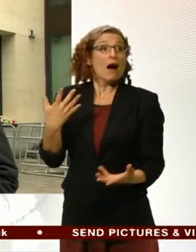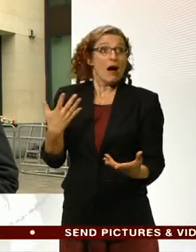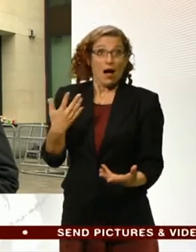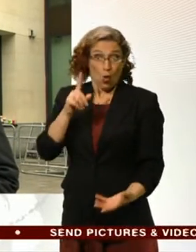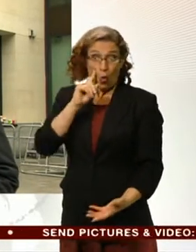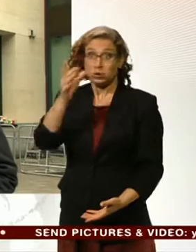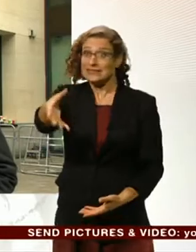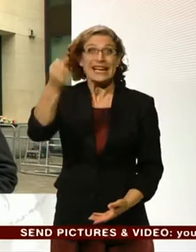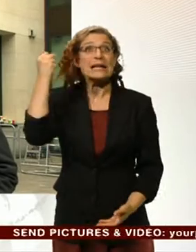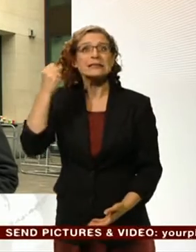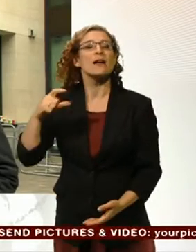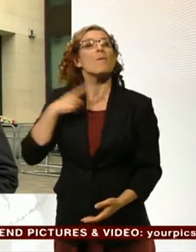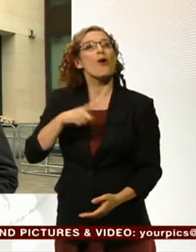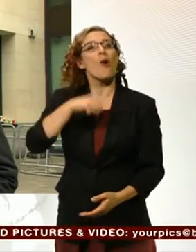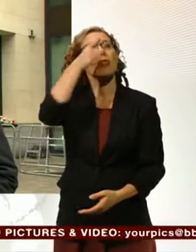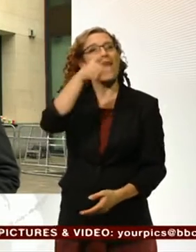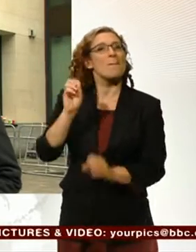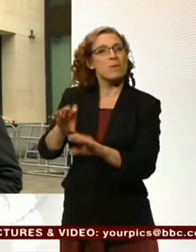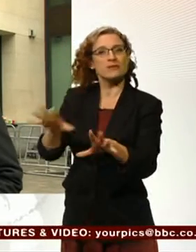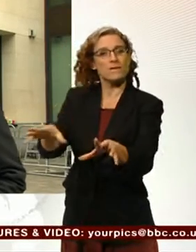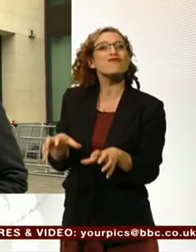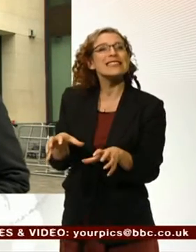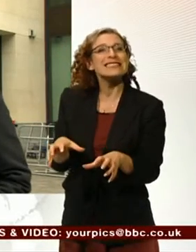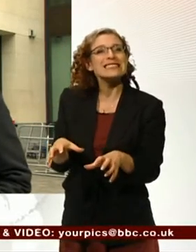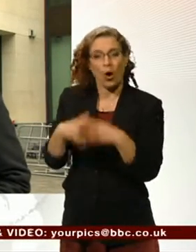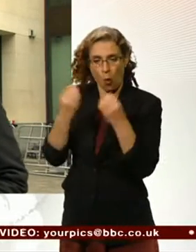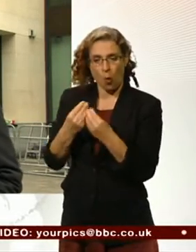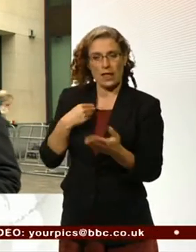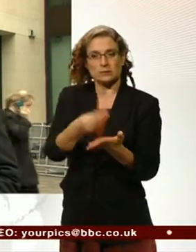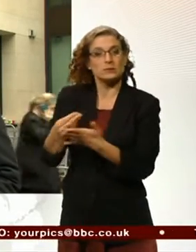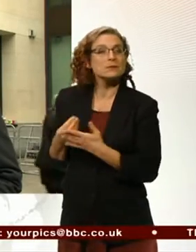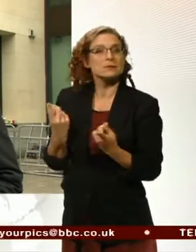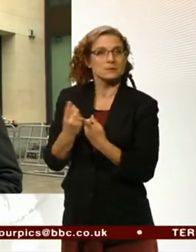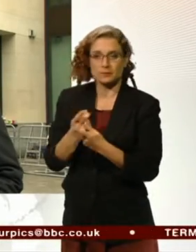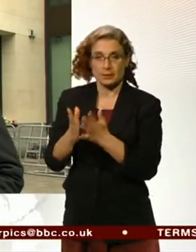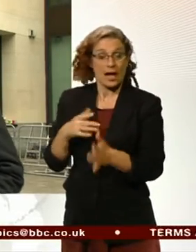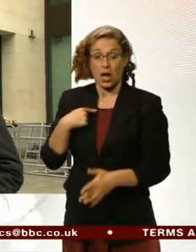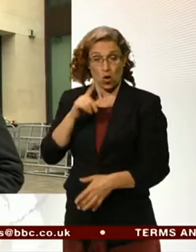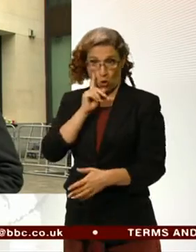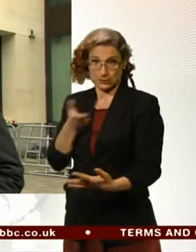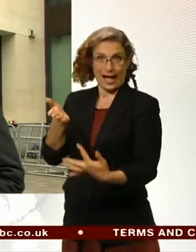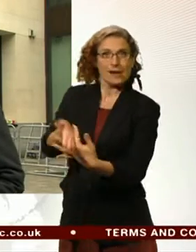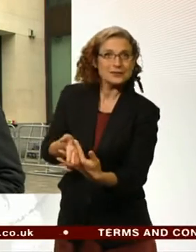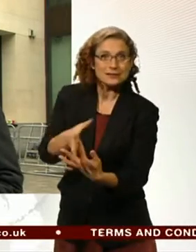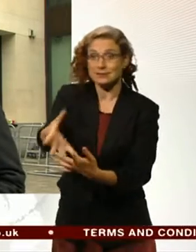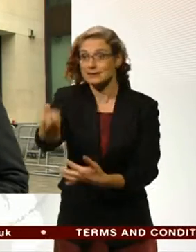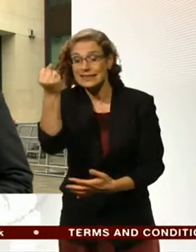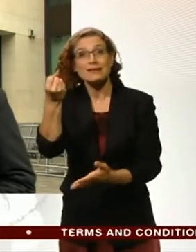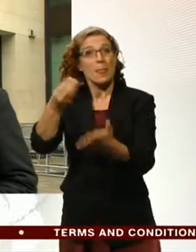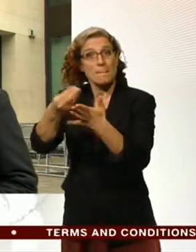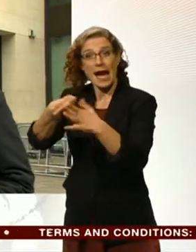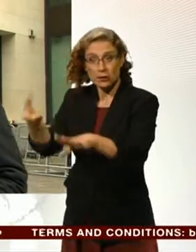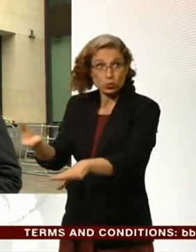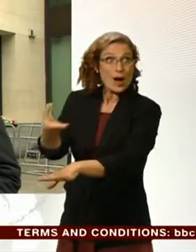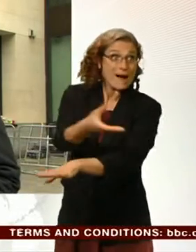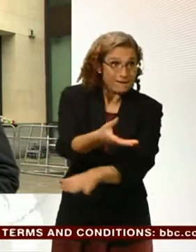partly because a freezing order had been granted worldwide on all his assets. So he couldn't access the cash he needed to put with the court to get out on